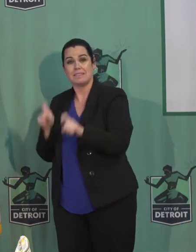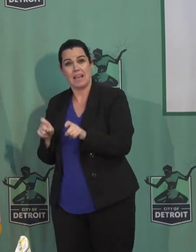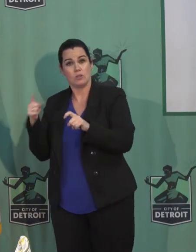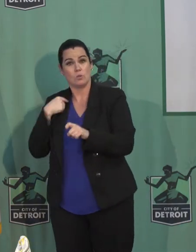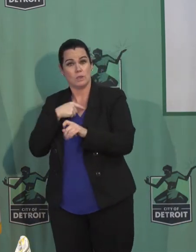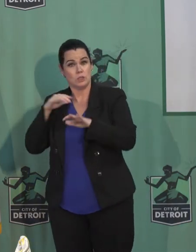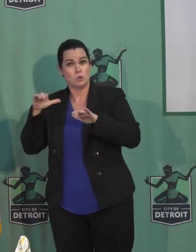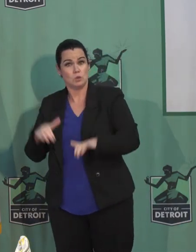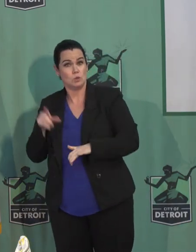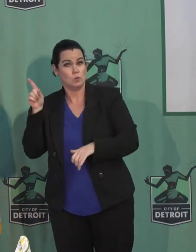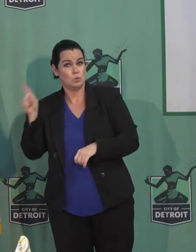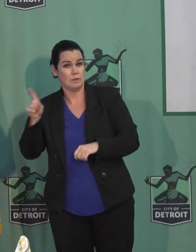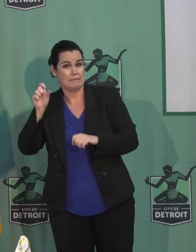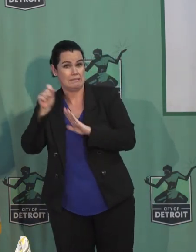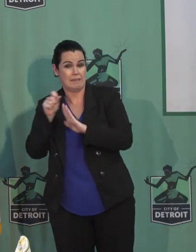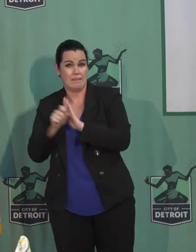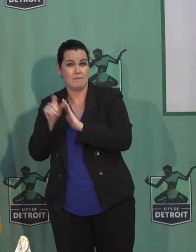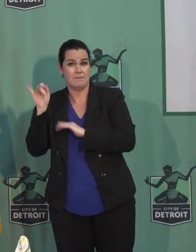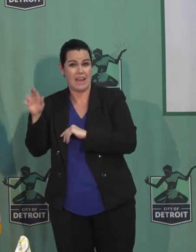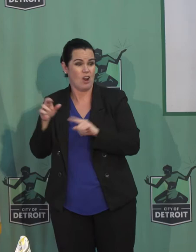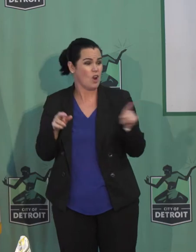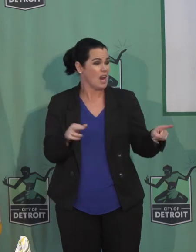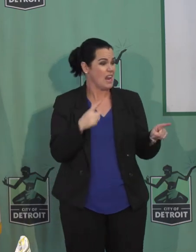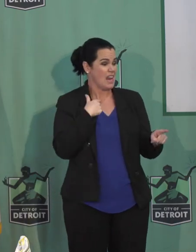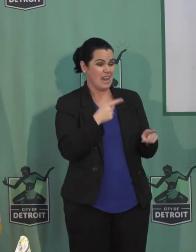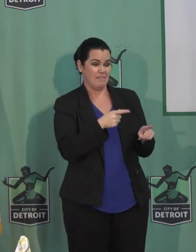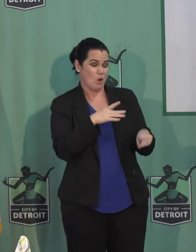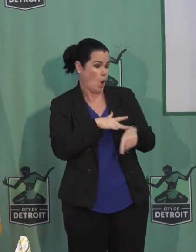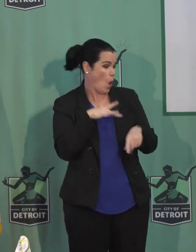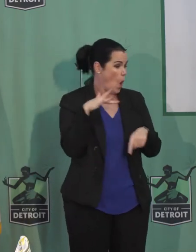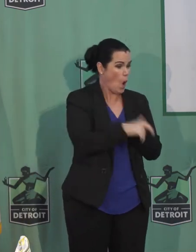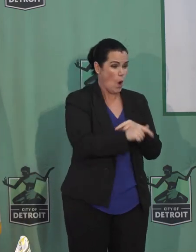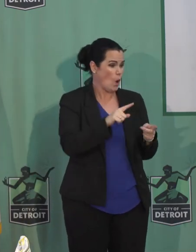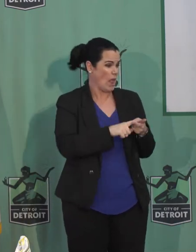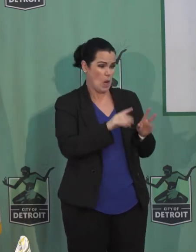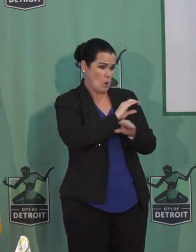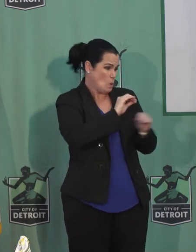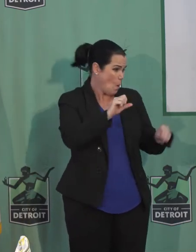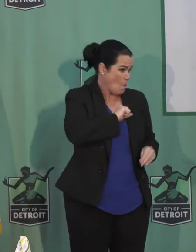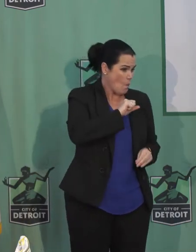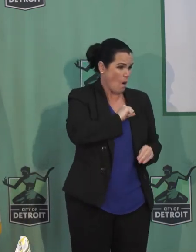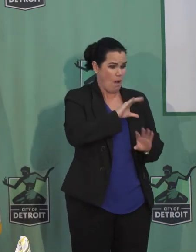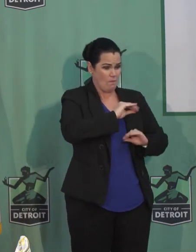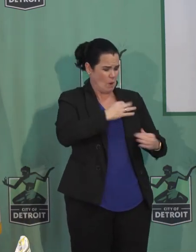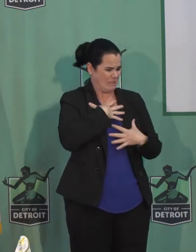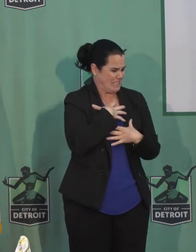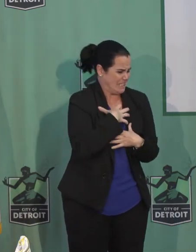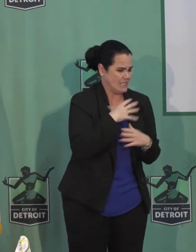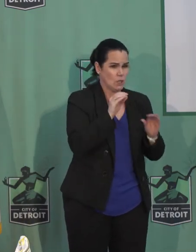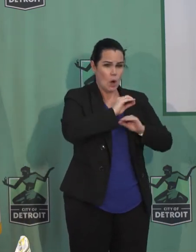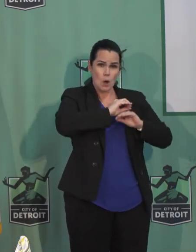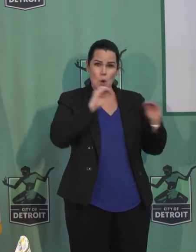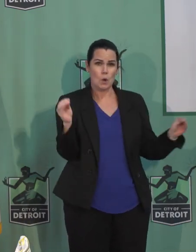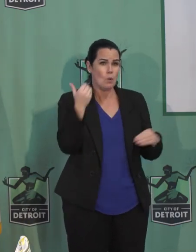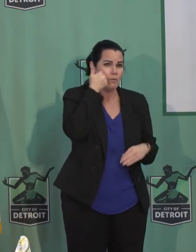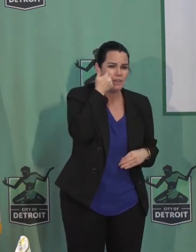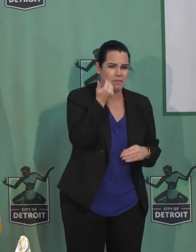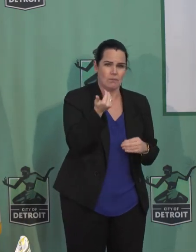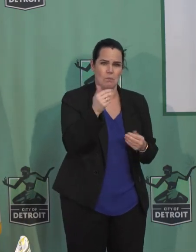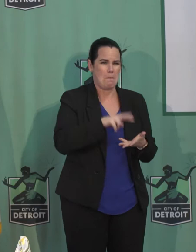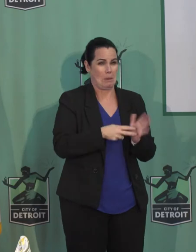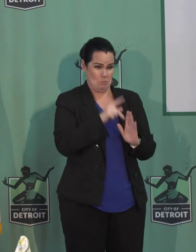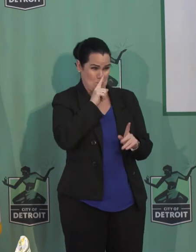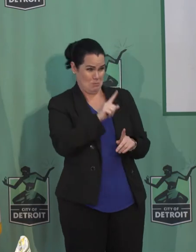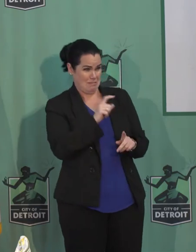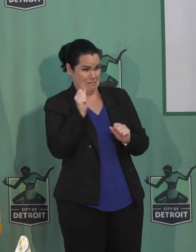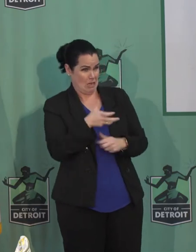is reliable for people who are so early in their illness that they aren't showing symptoms. But it